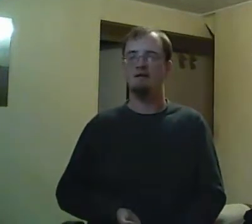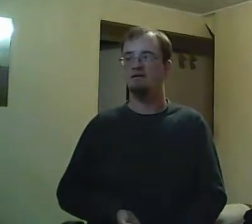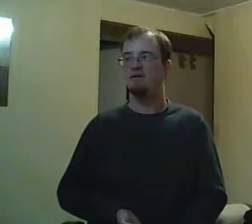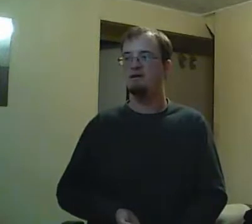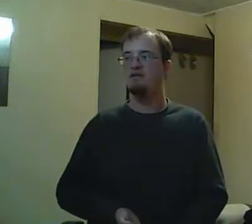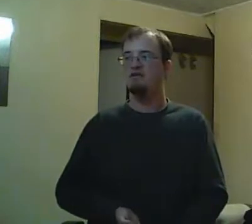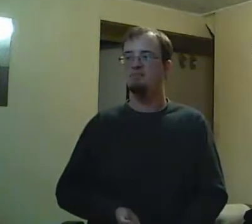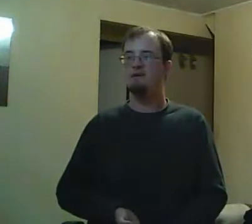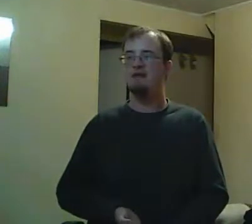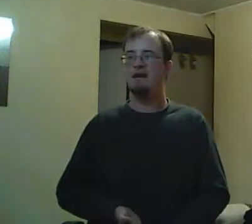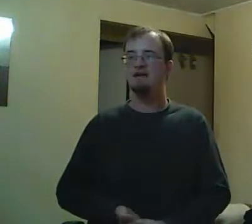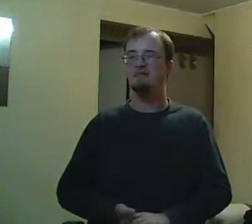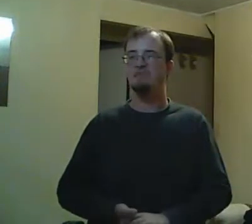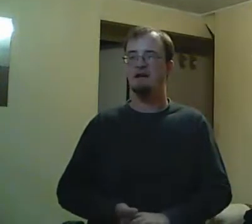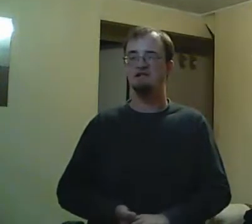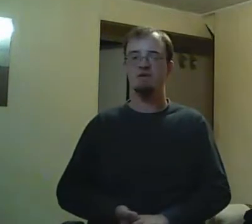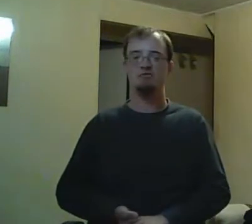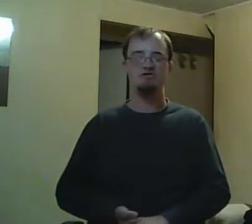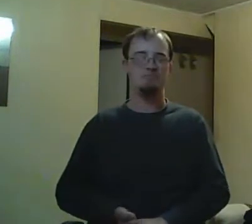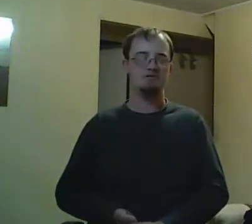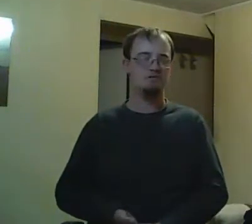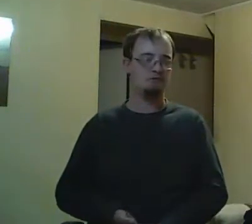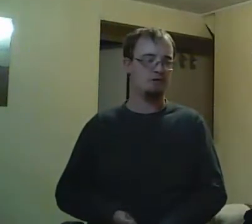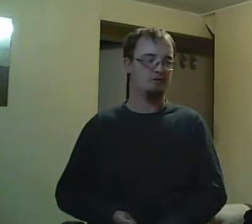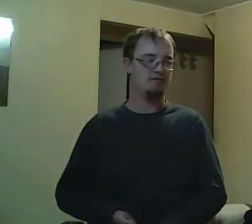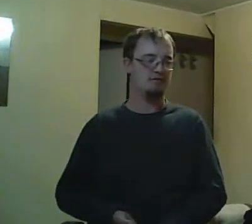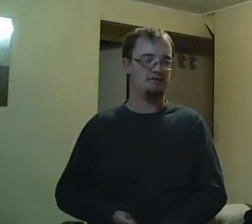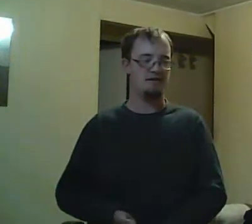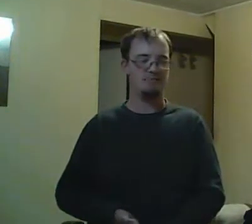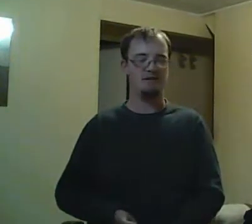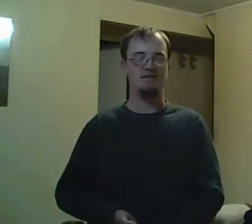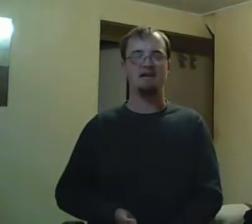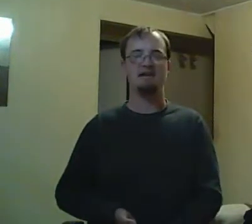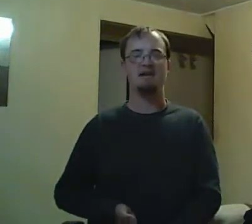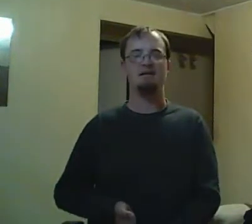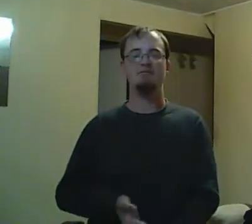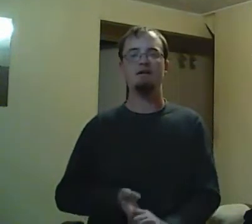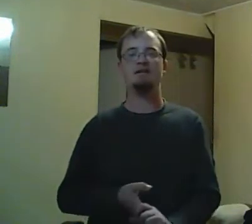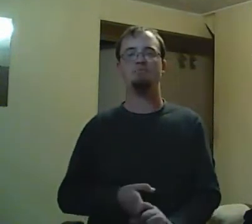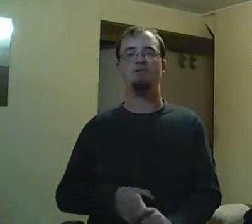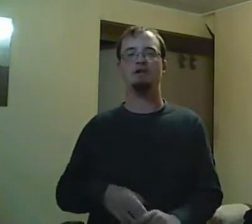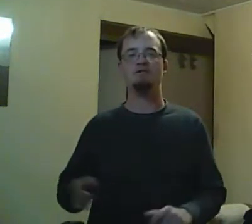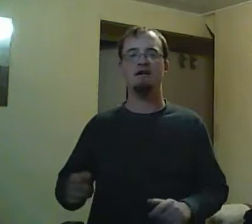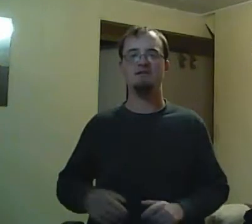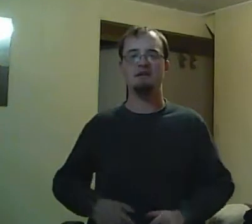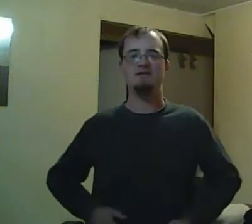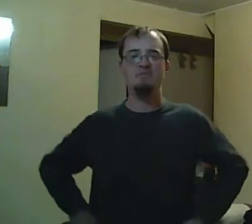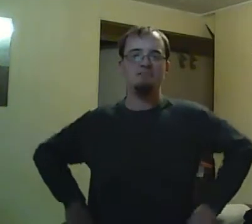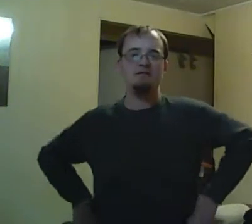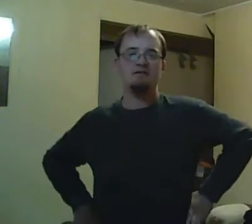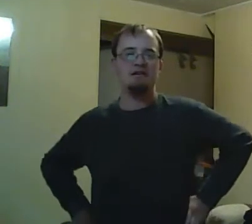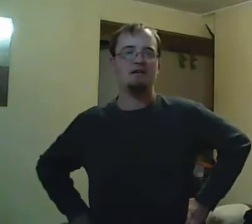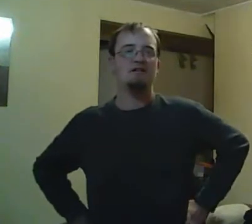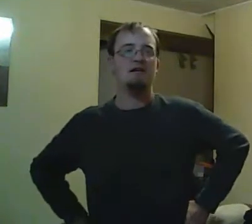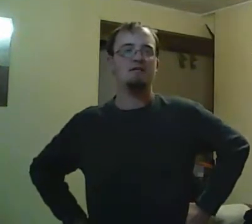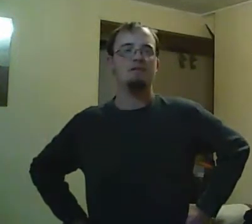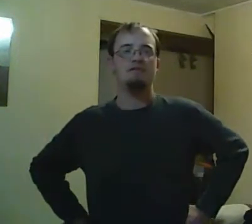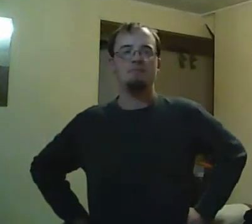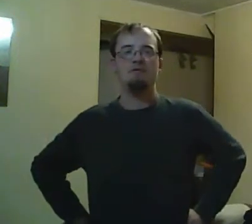person actually made me realize what type of preconceived notions I had and how to stop them. So, logically,